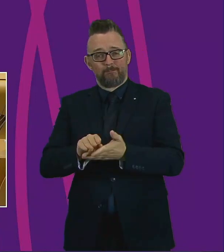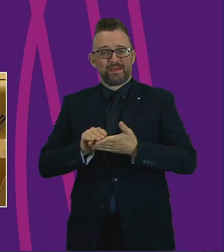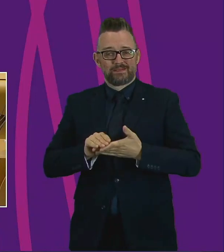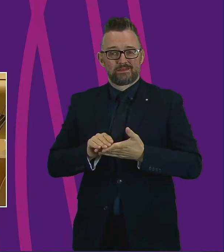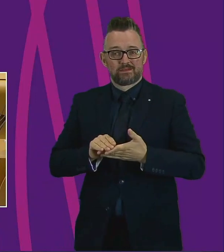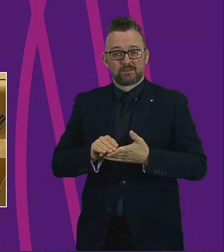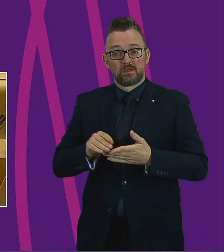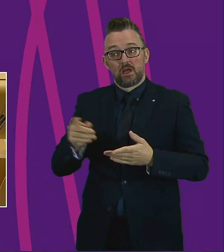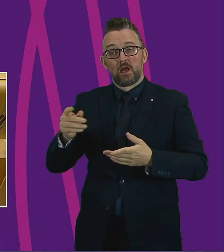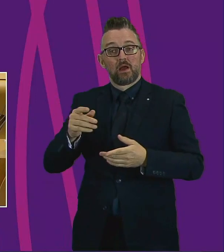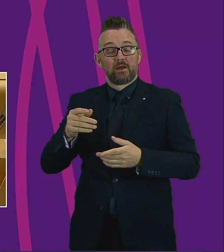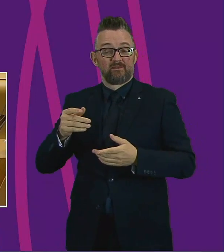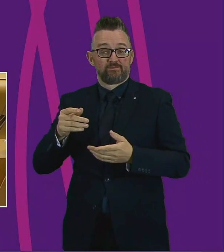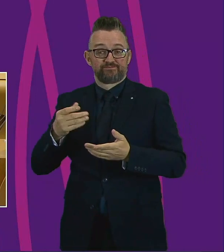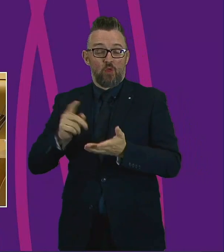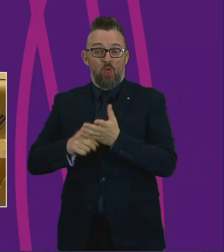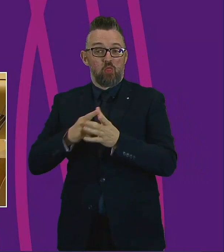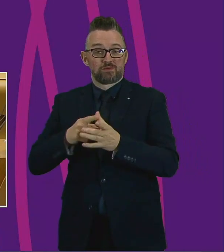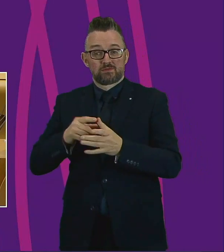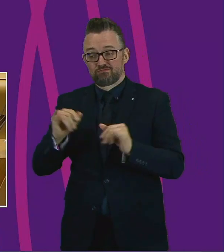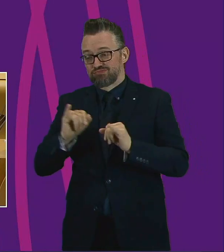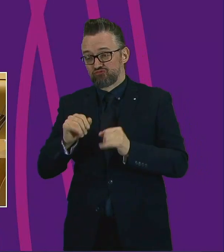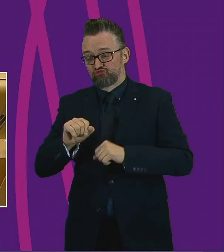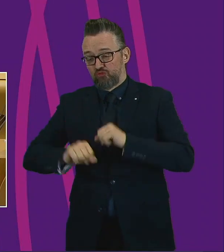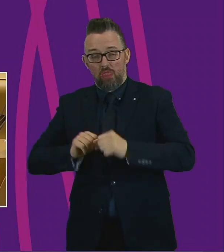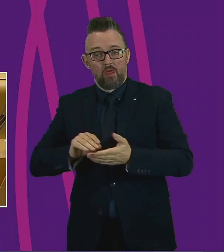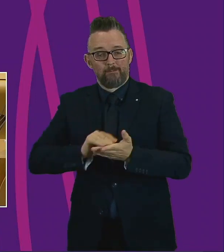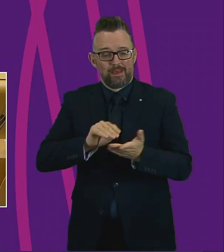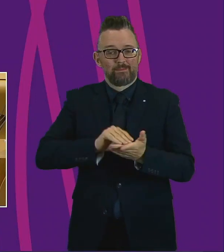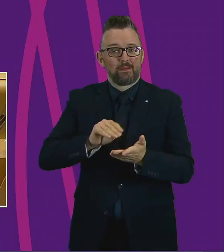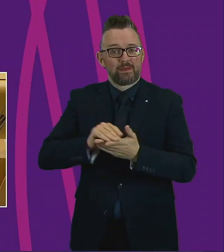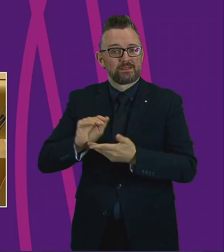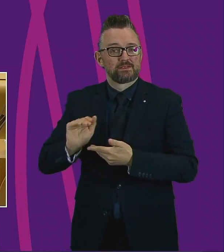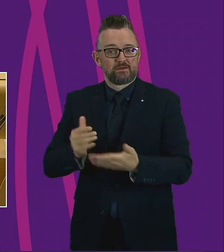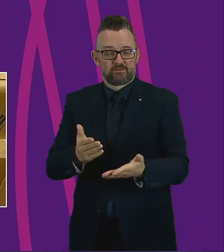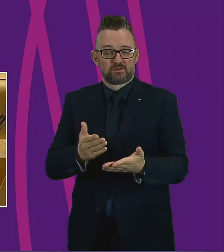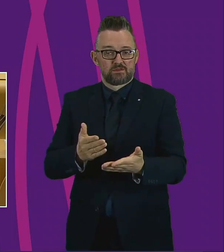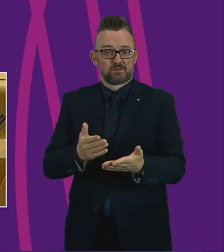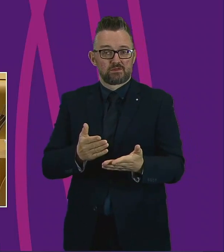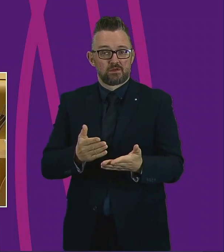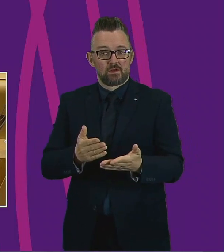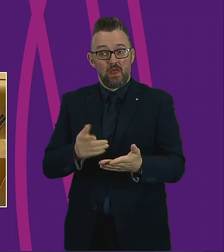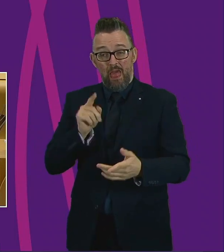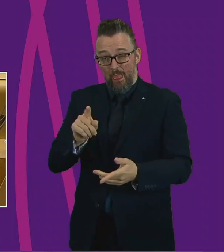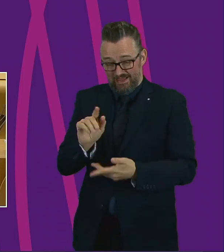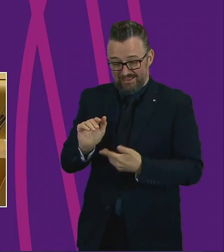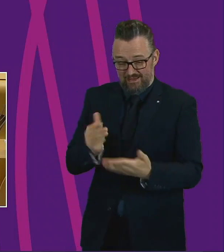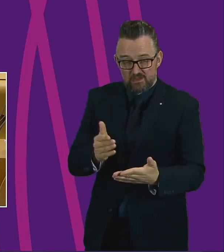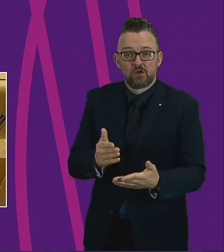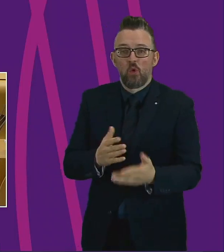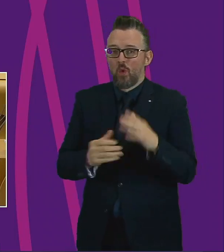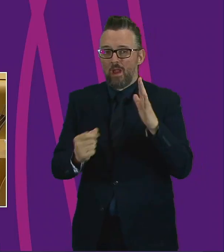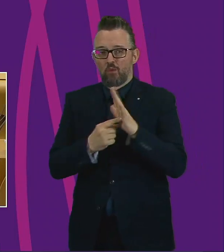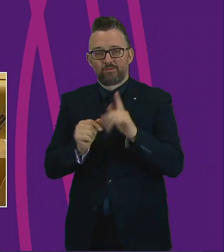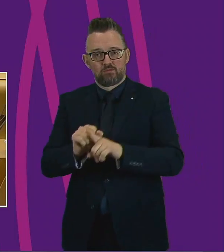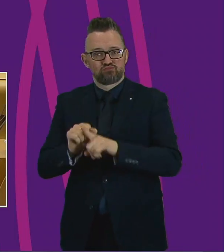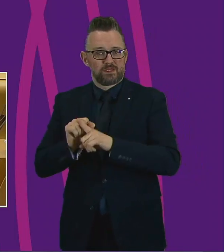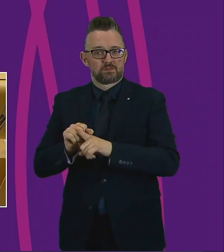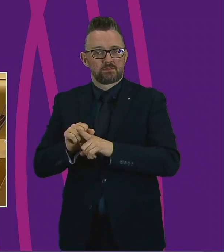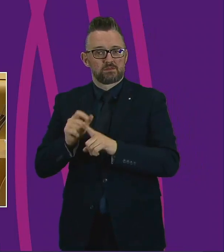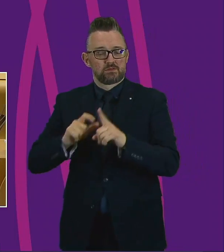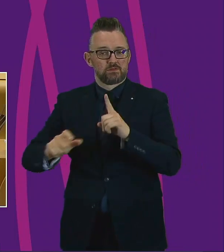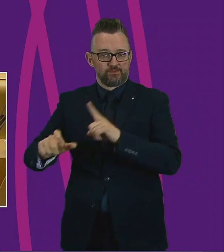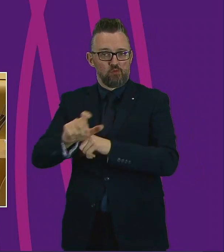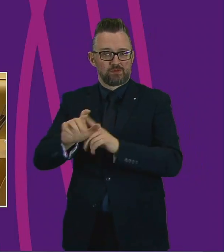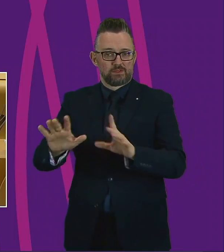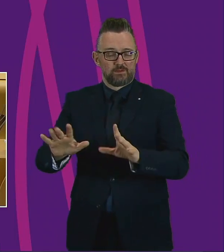struggling to fund services, and we can see just how vital those services are to protecting our communities. And as Pauline McNeill highlighted,